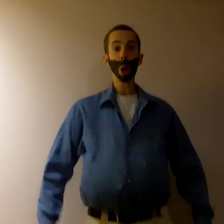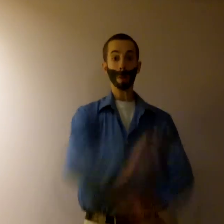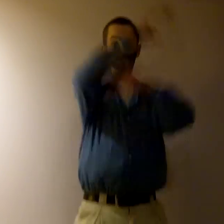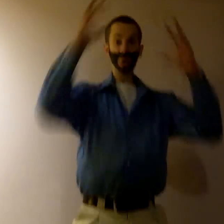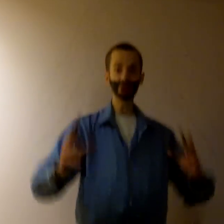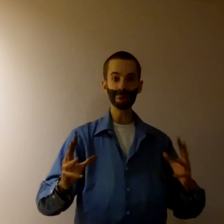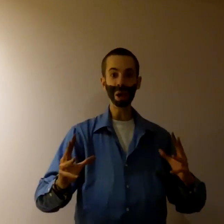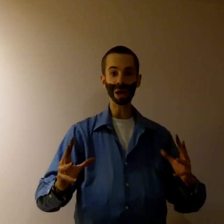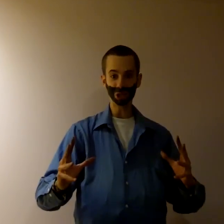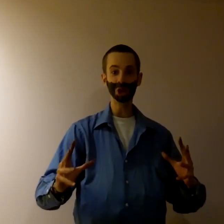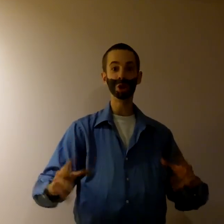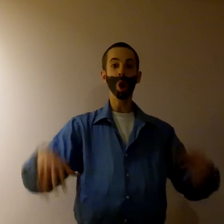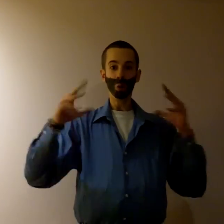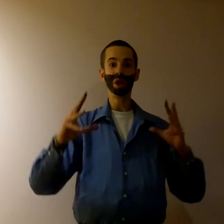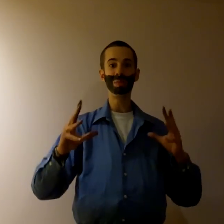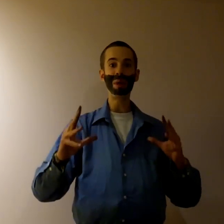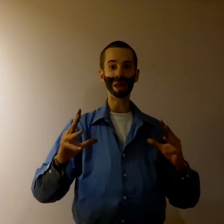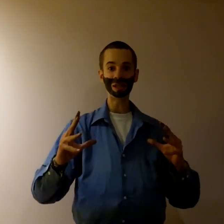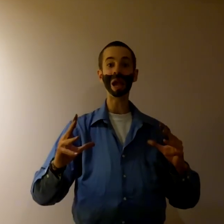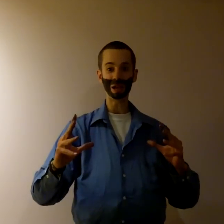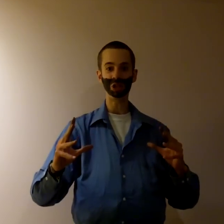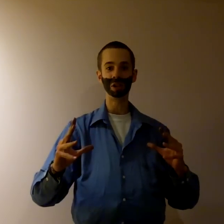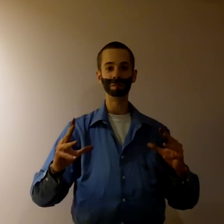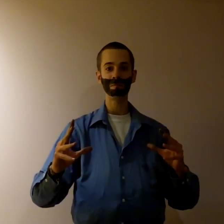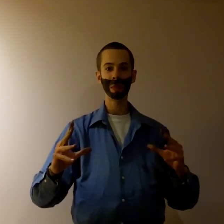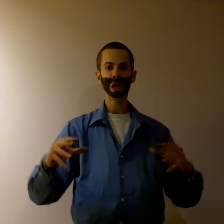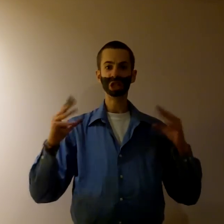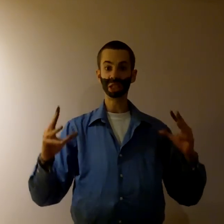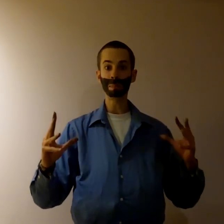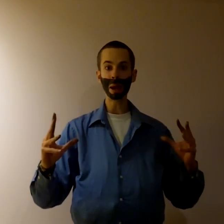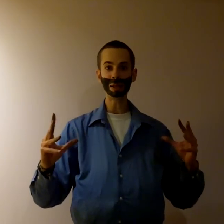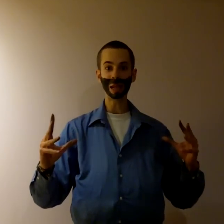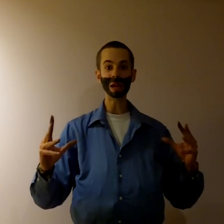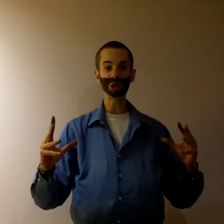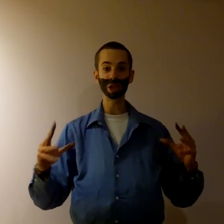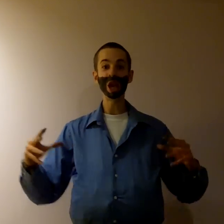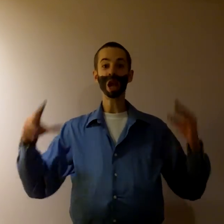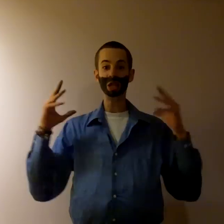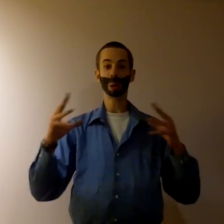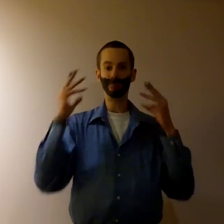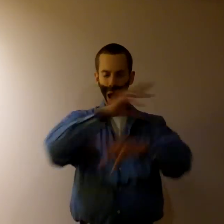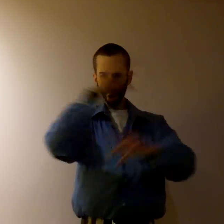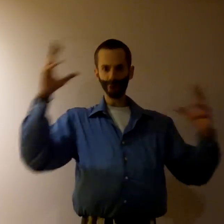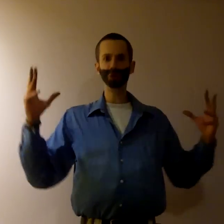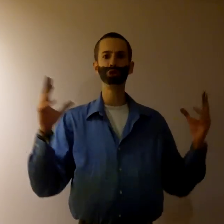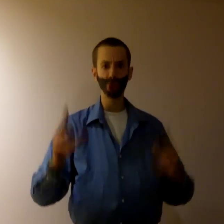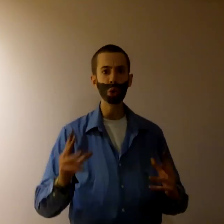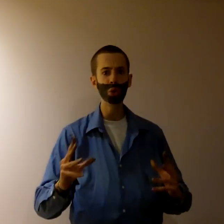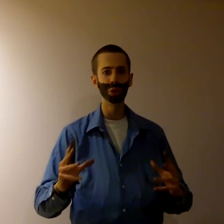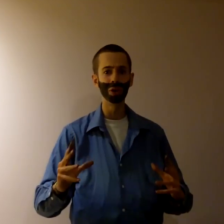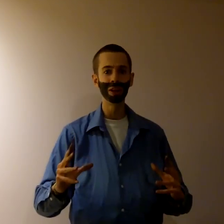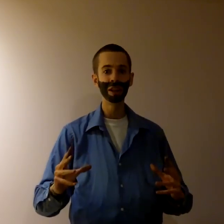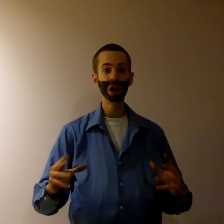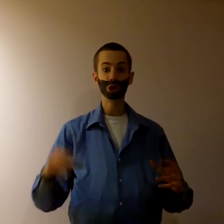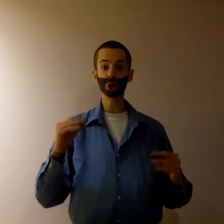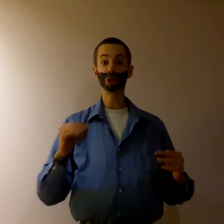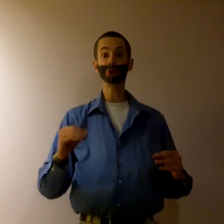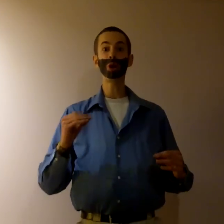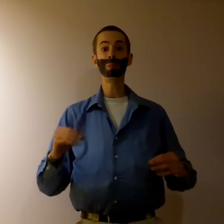Billy Mays here with meditation. See, meditation is a powerful tool. You can learn